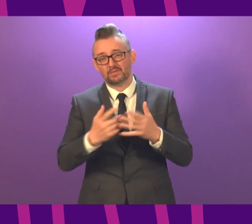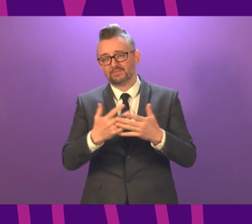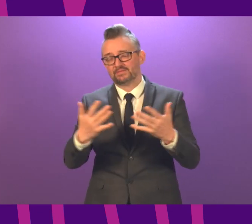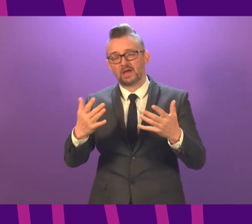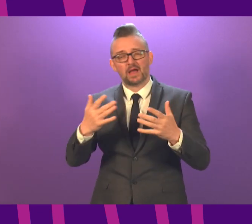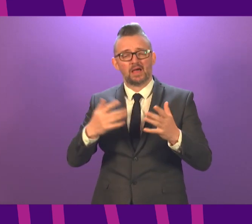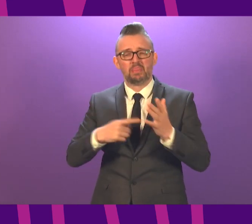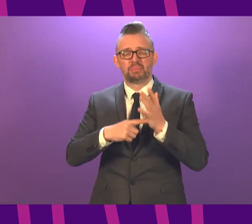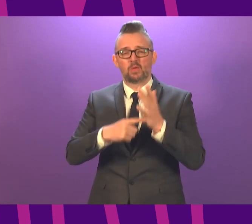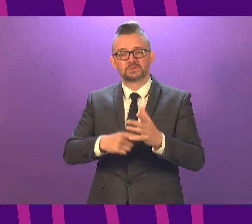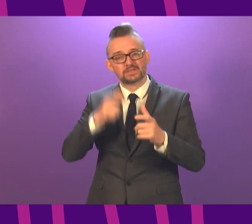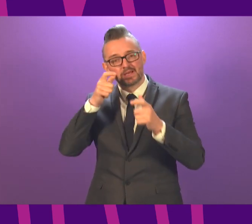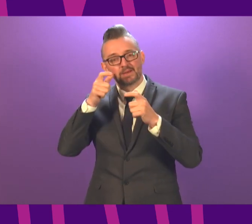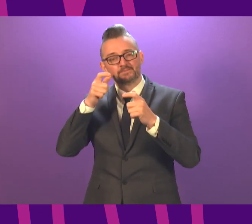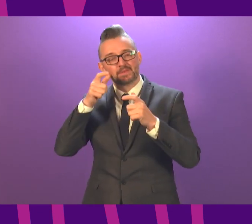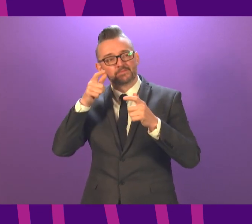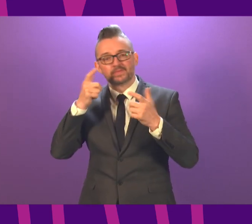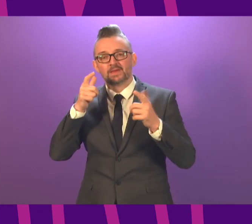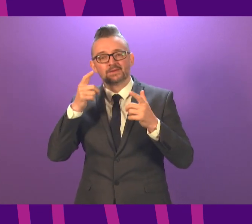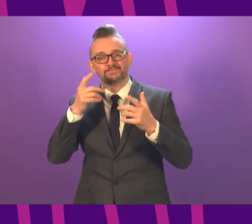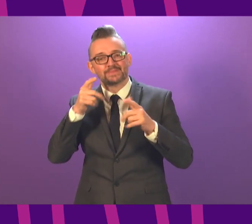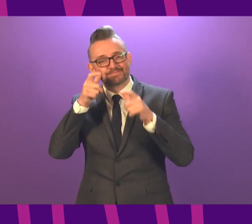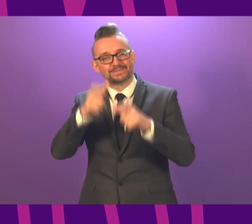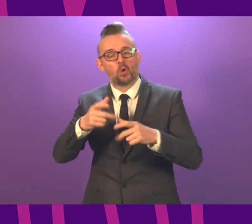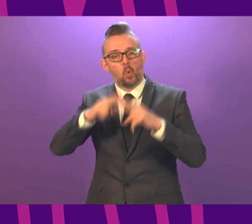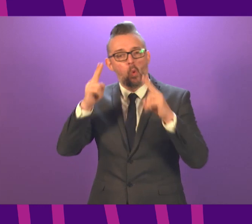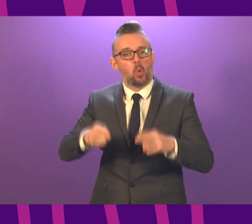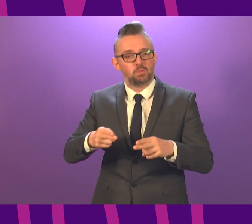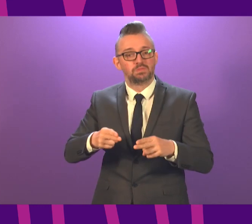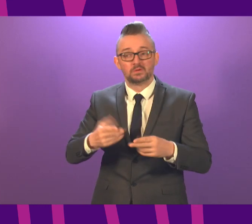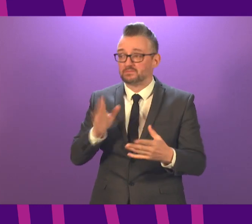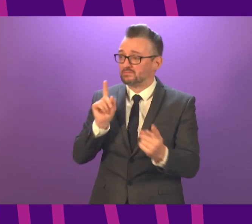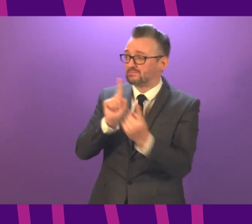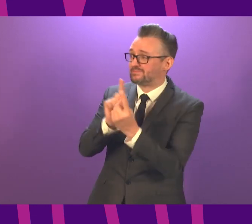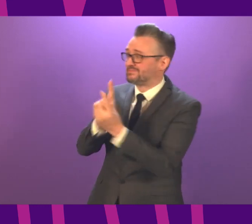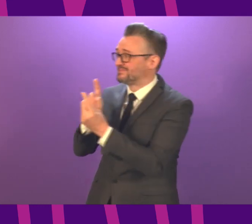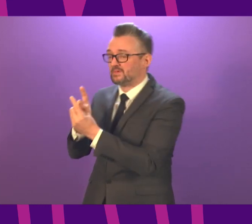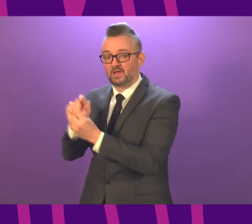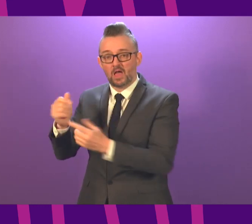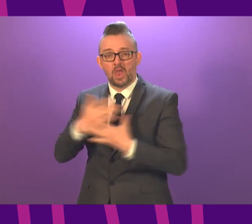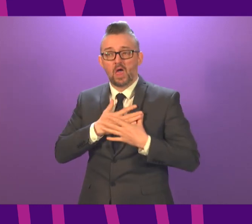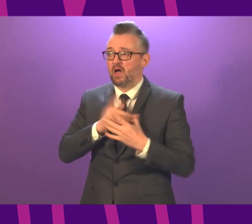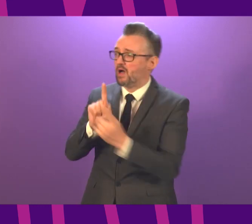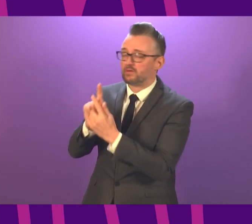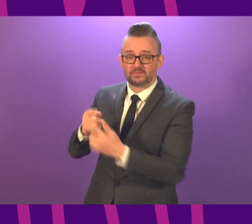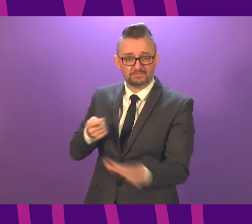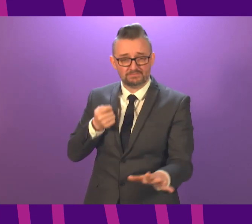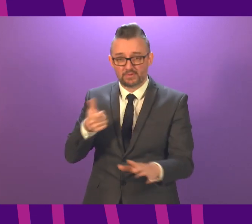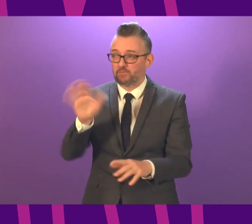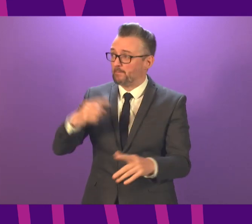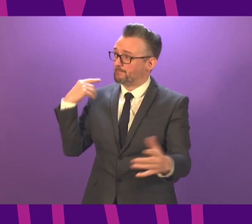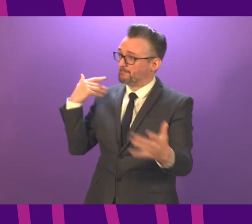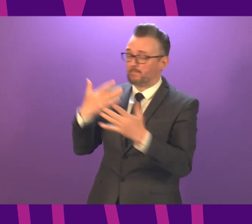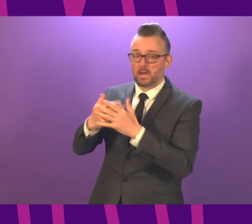home residents have had little or no meaningful contact with their loved ones since last March, and the statement didn't address their